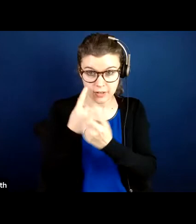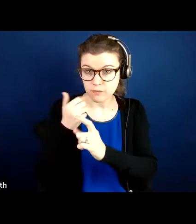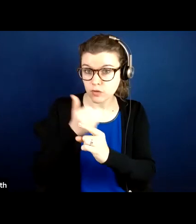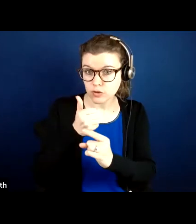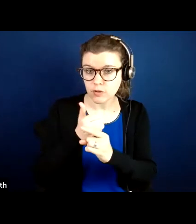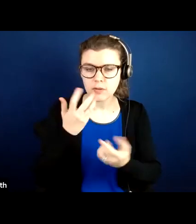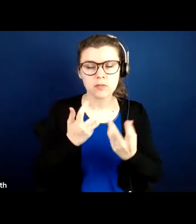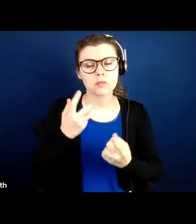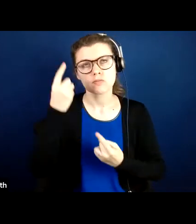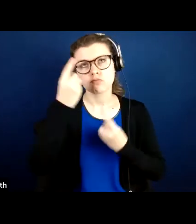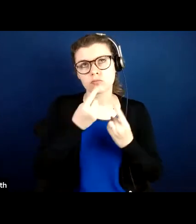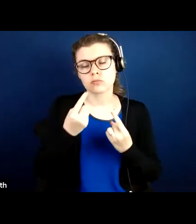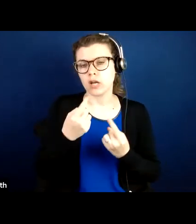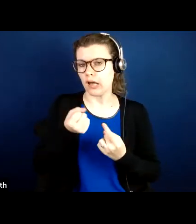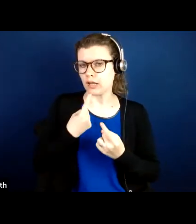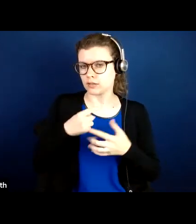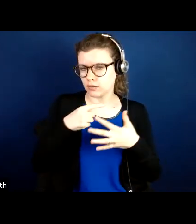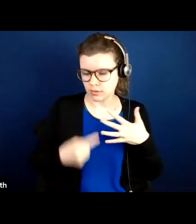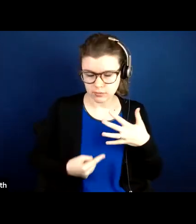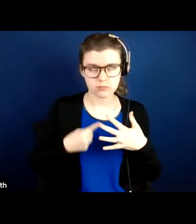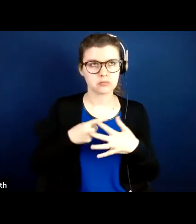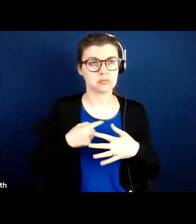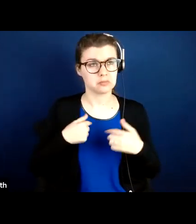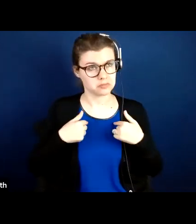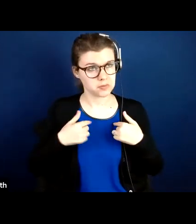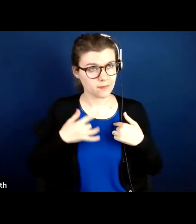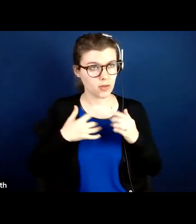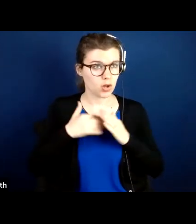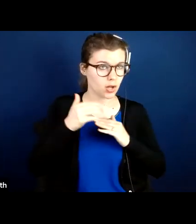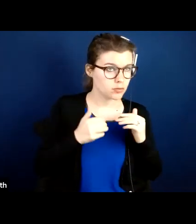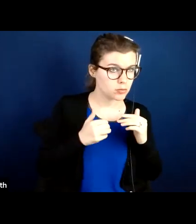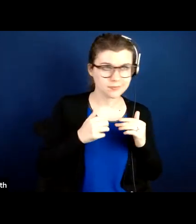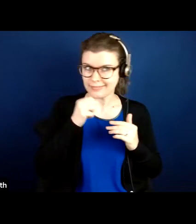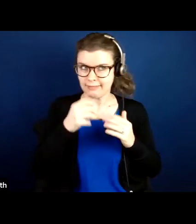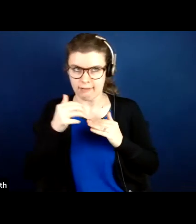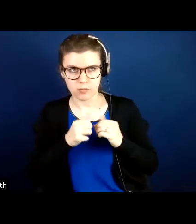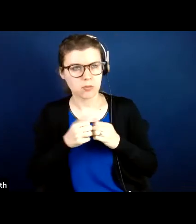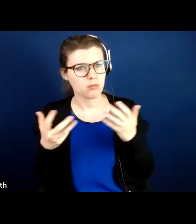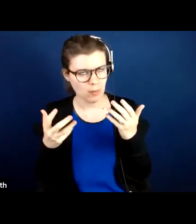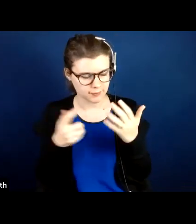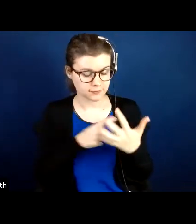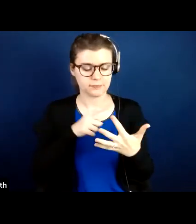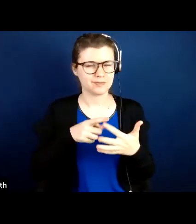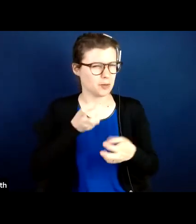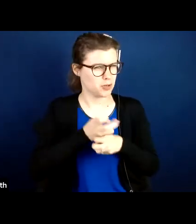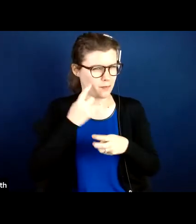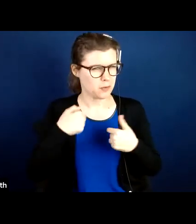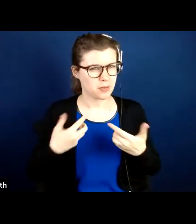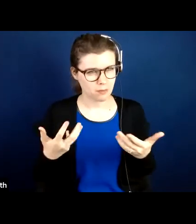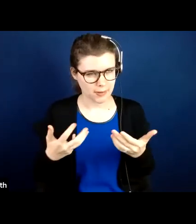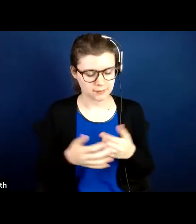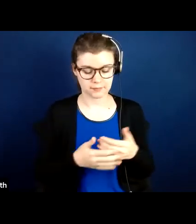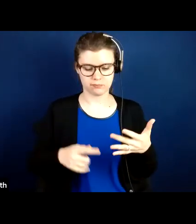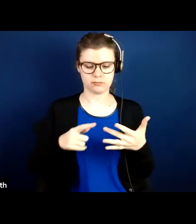yourself the following questions. What do you feel comfortable or uncomfortable with? What is hard for you? What's